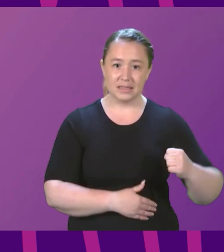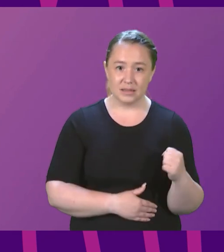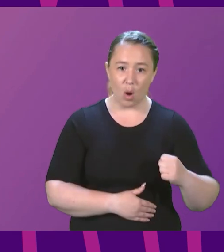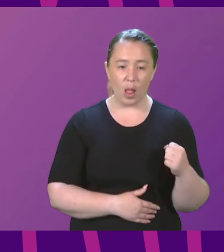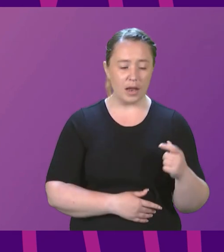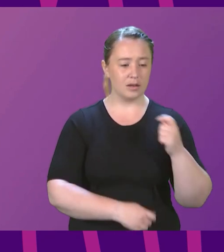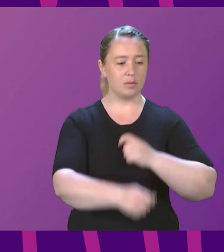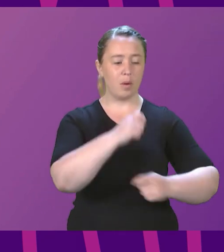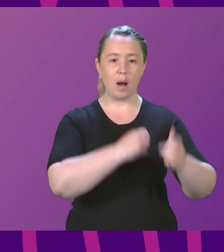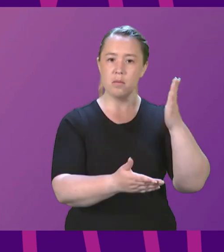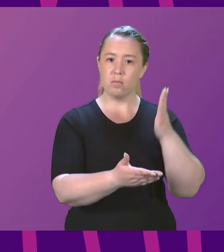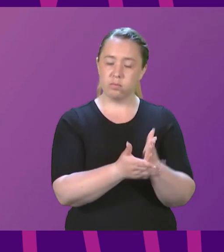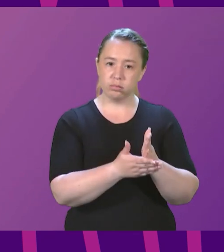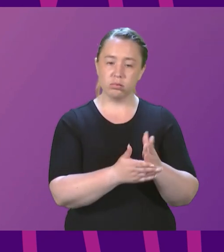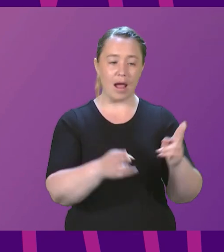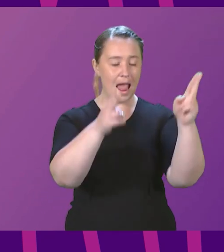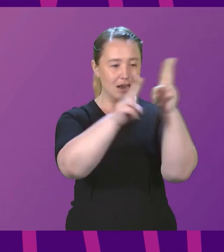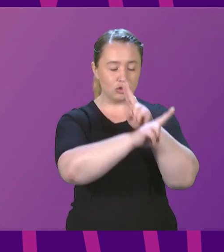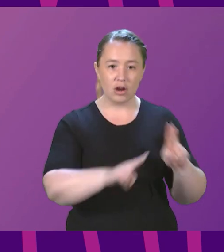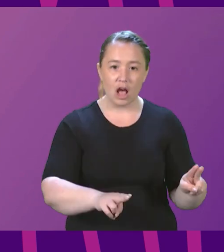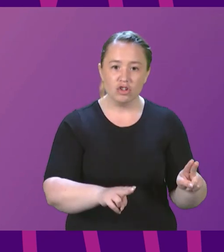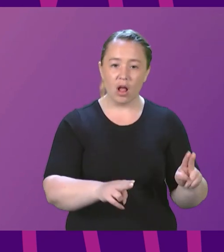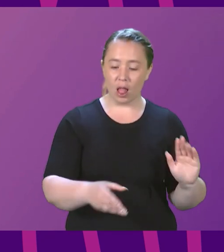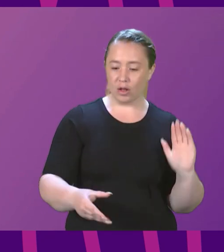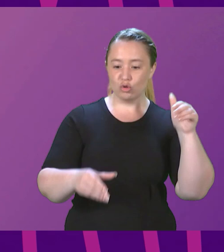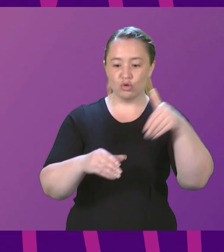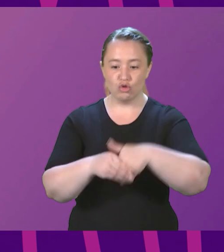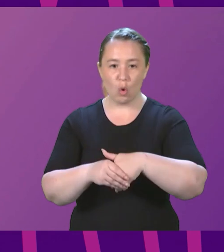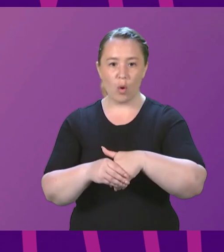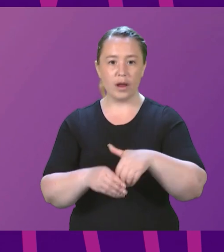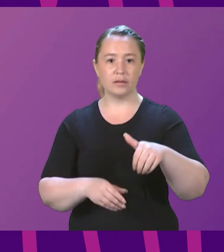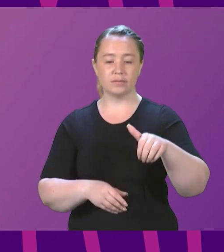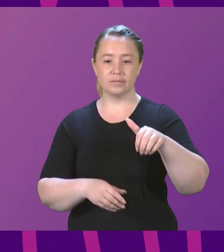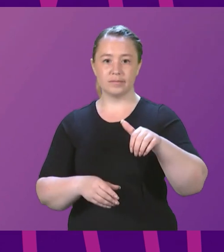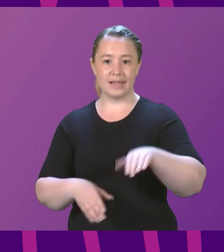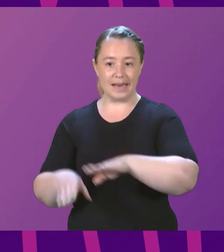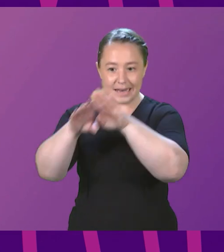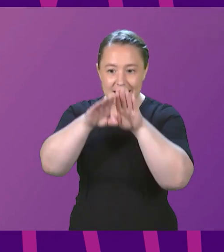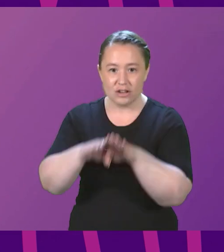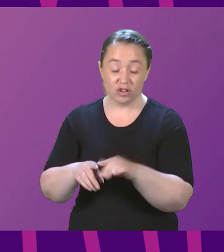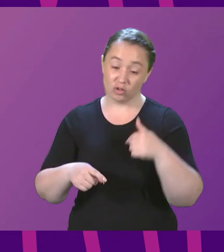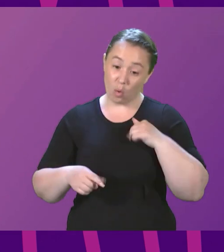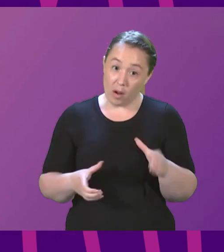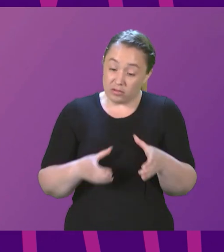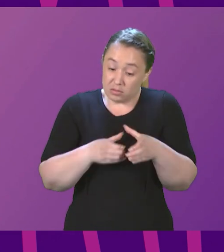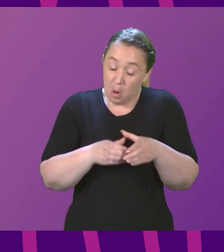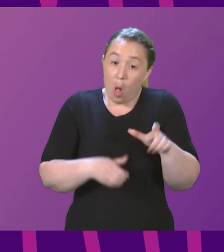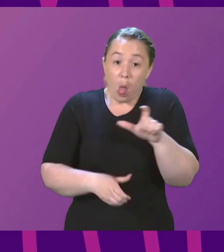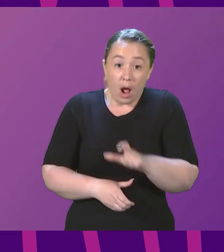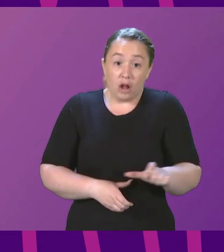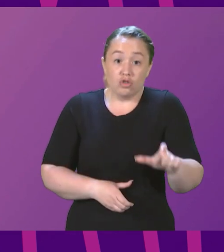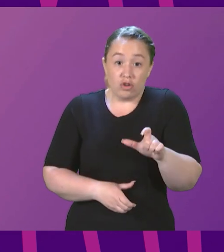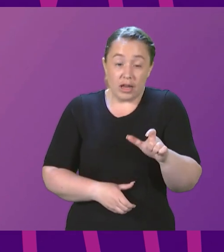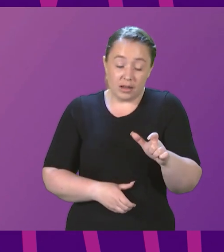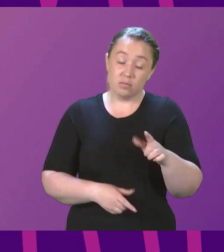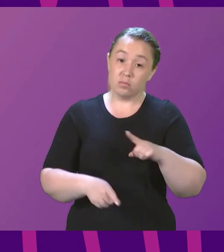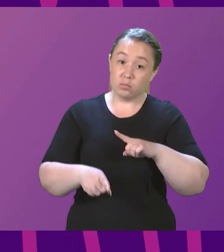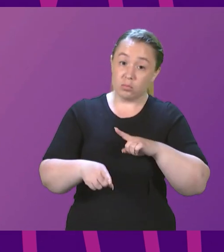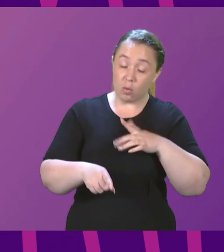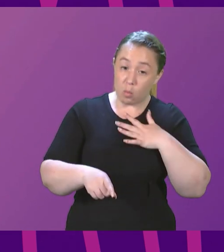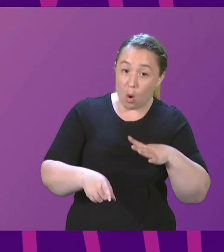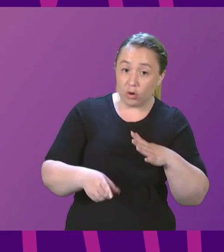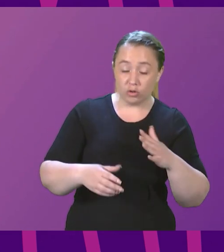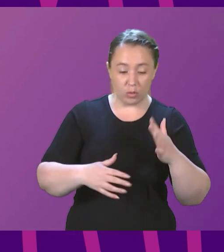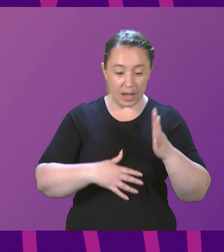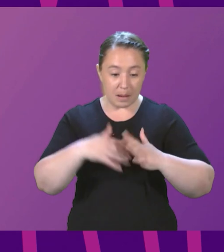rejoining the European family of nations and playing our full part, albeit as a relatively small country in trying to build a better world for today